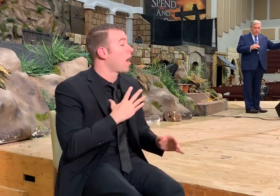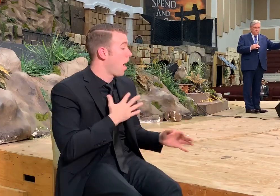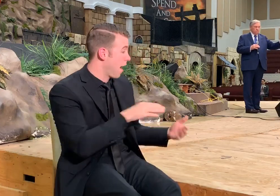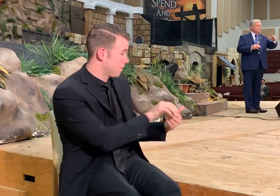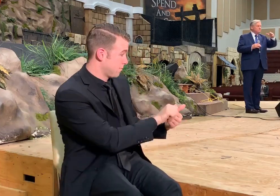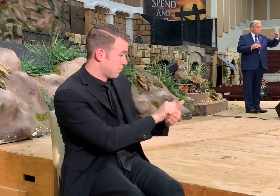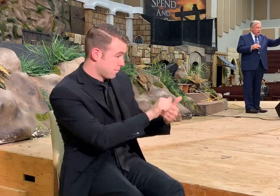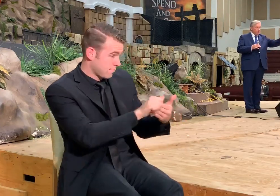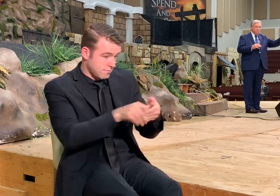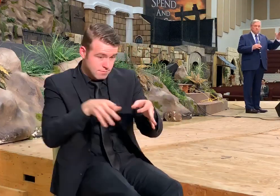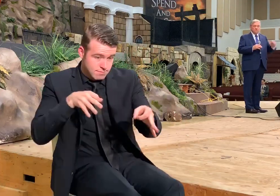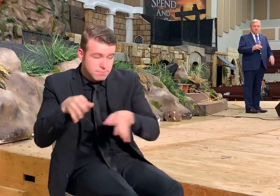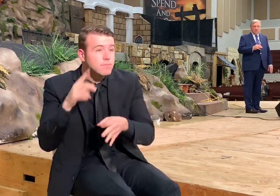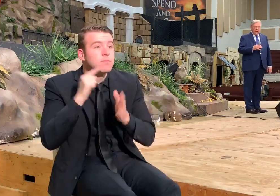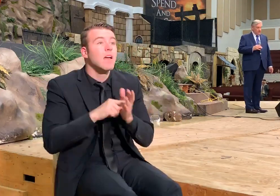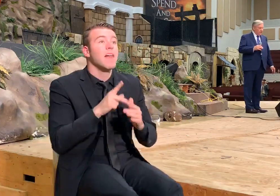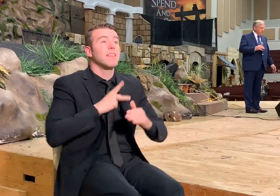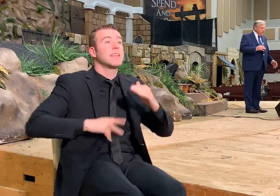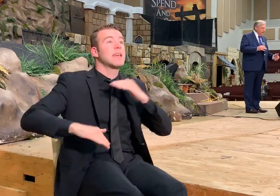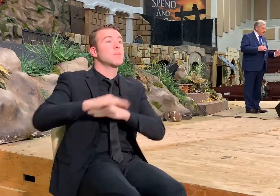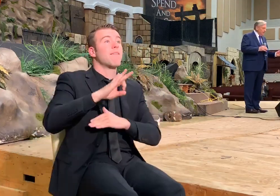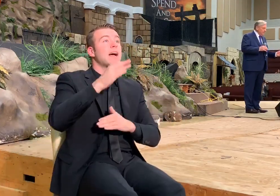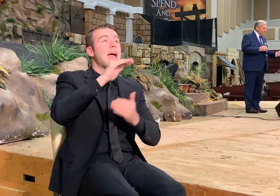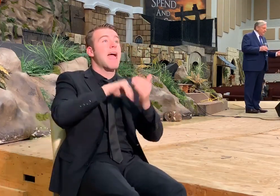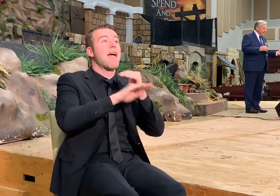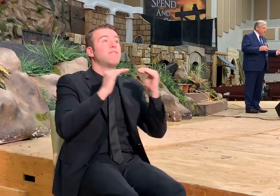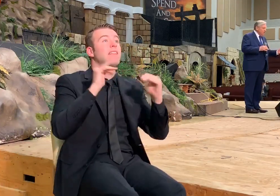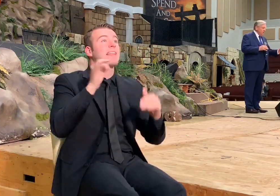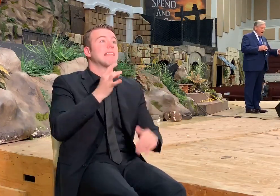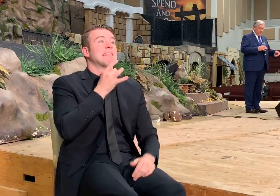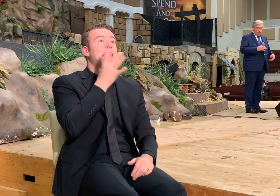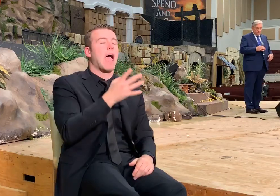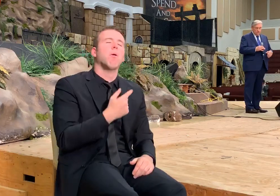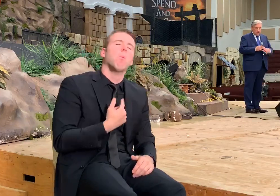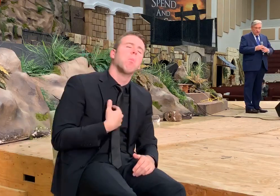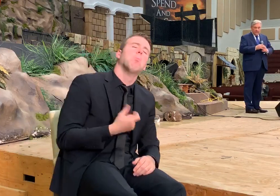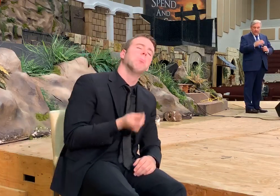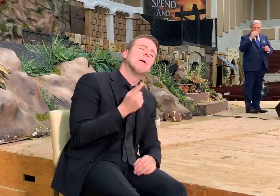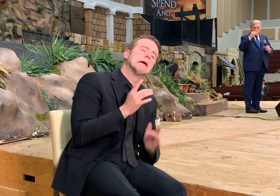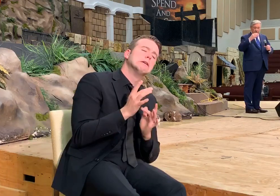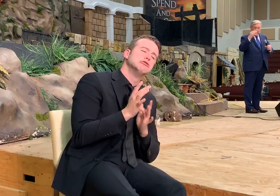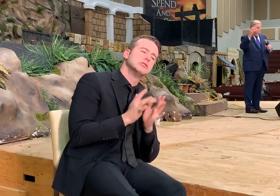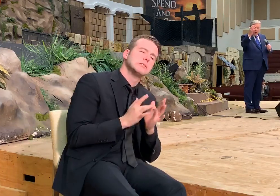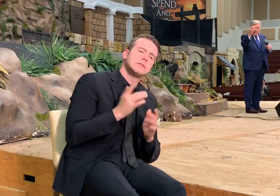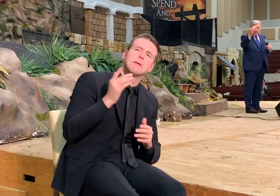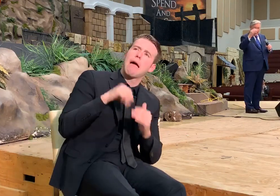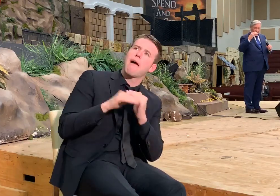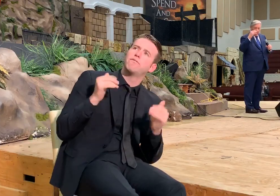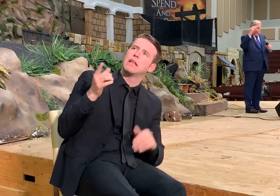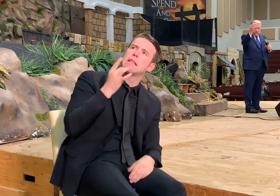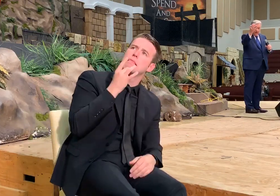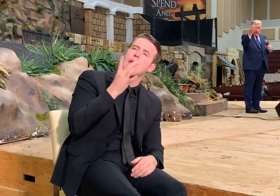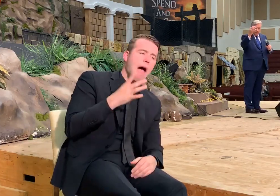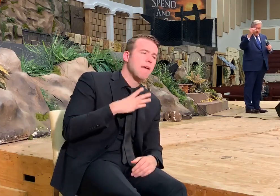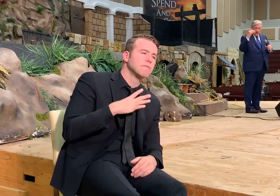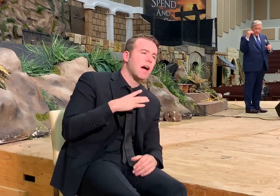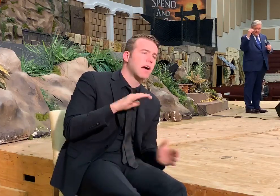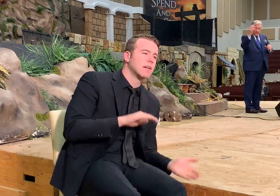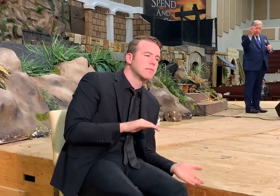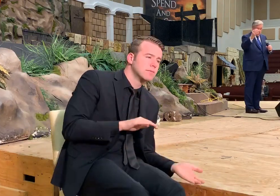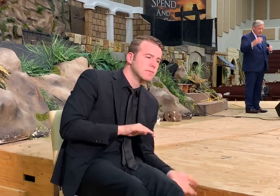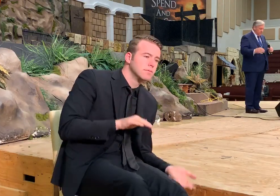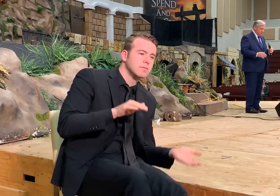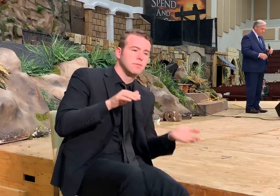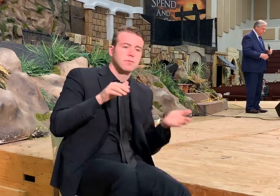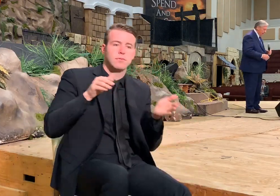light. Boom. And then it's like something that they know about. And then they can equate that with the abstract